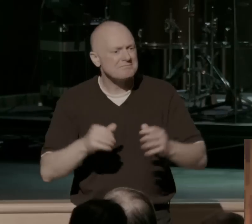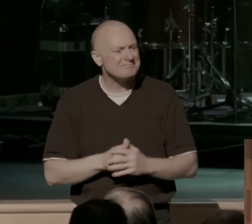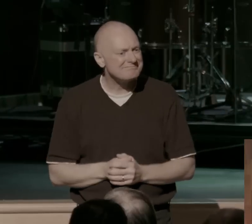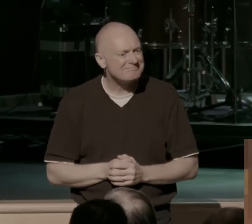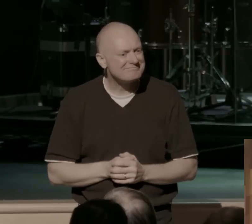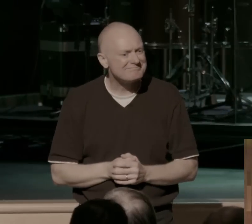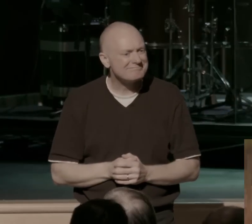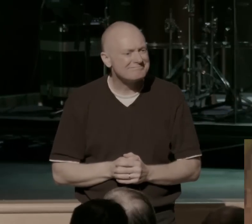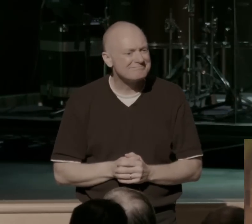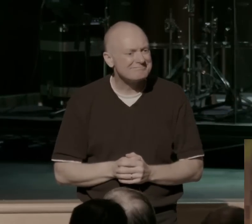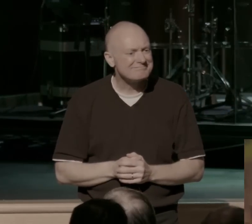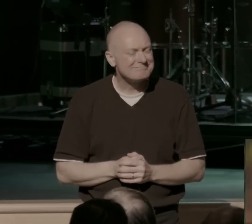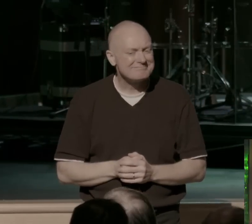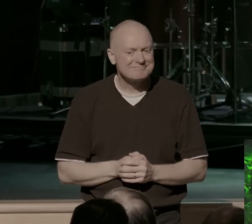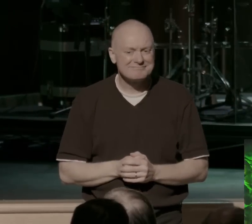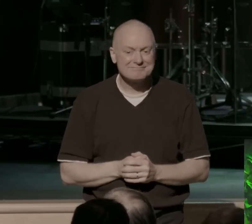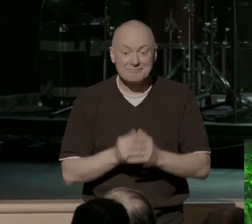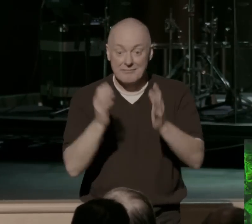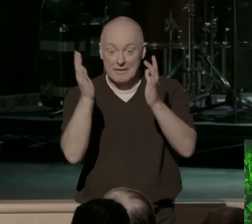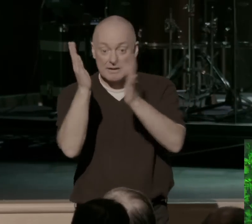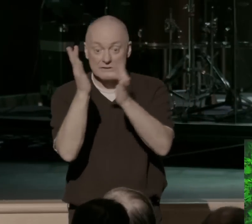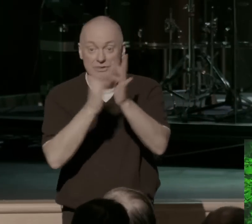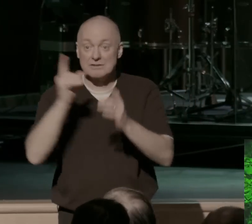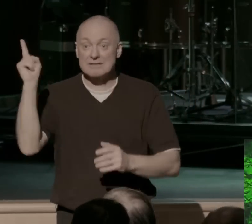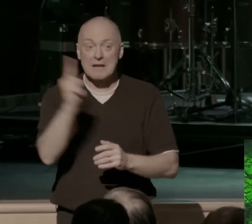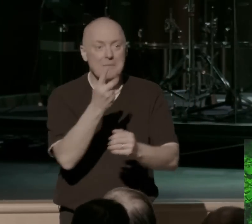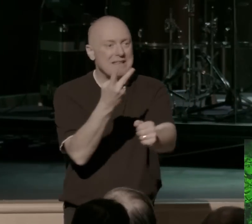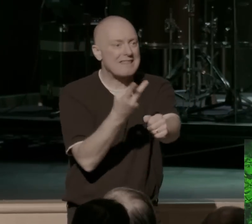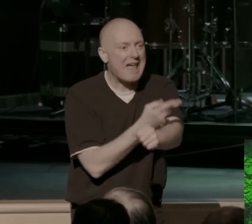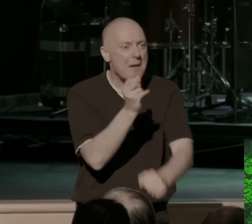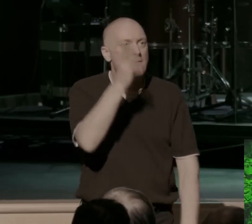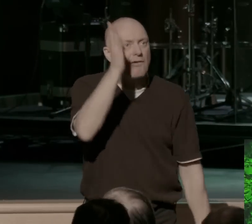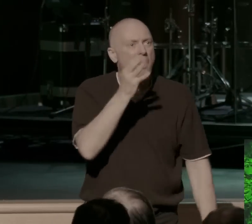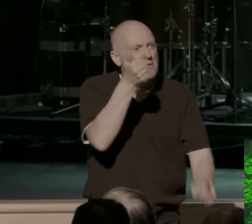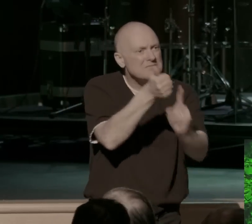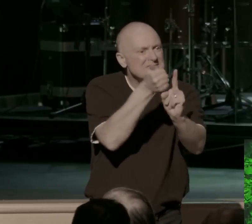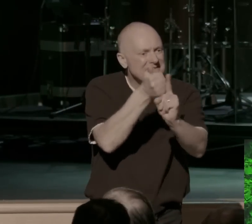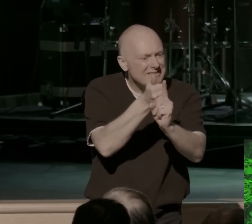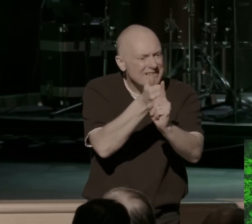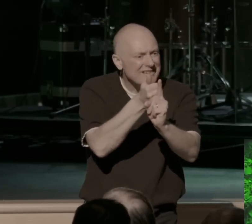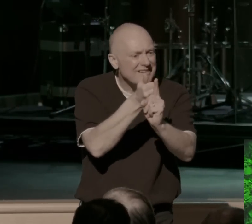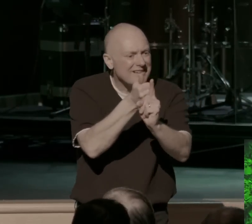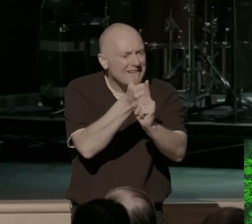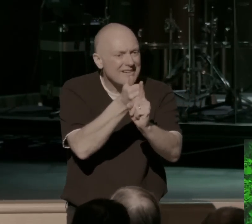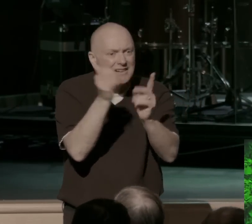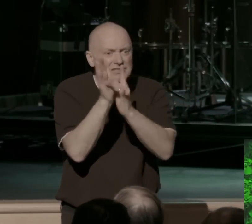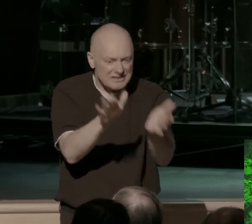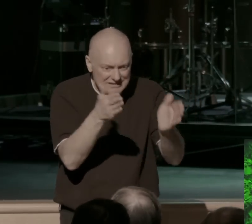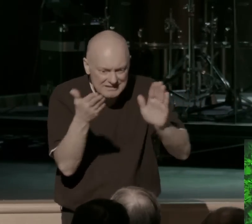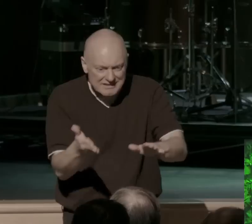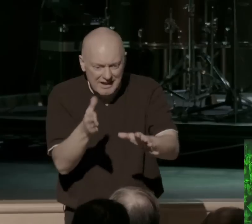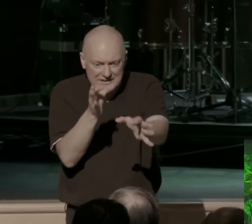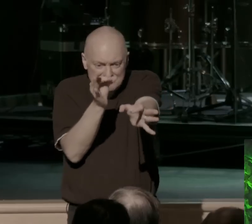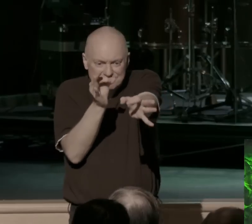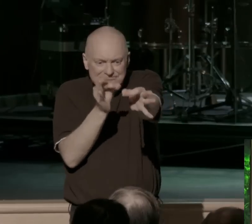And Jesus comes as the Lamb of God, God. And he dies in our place so that on the far side of the cross,